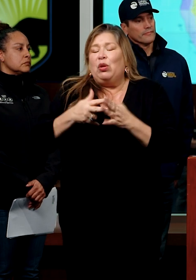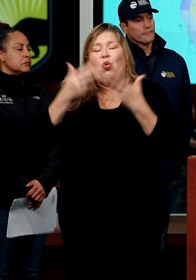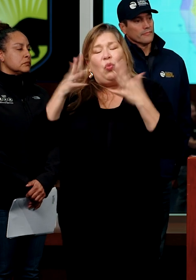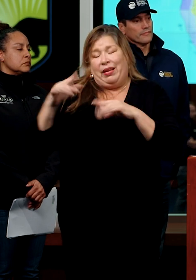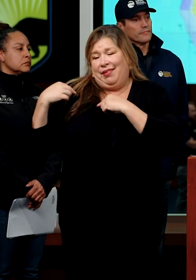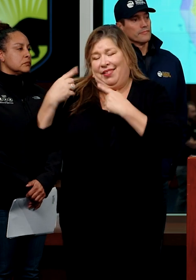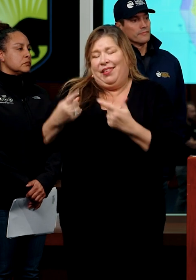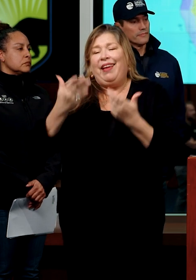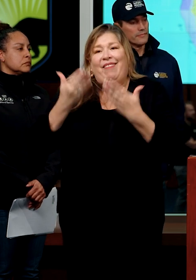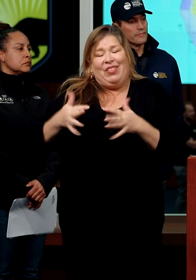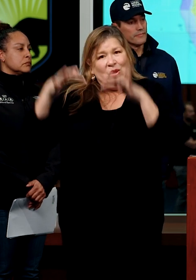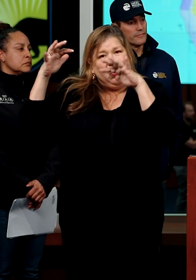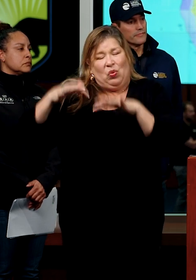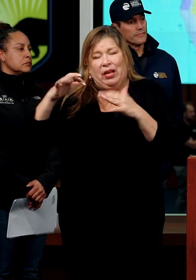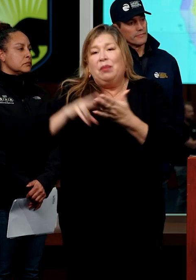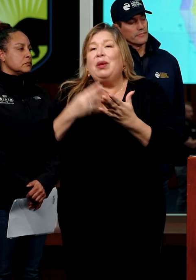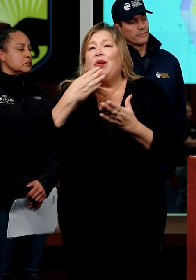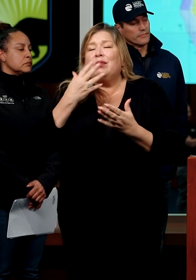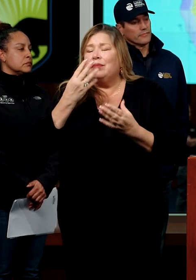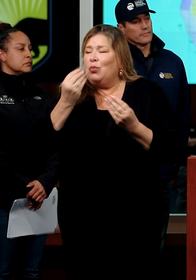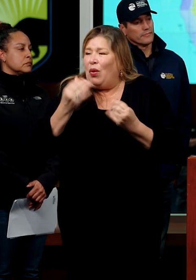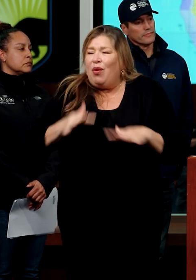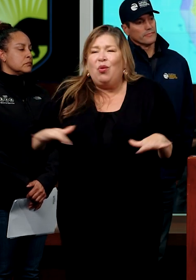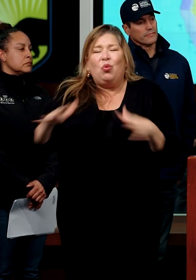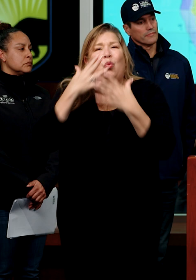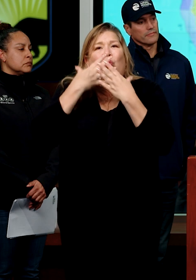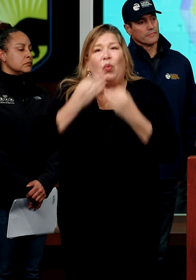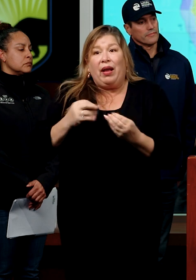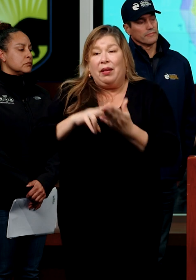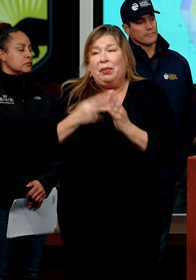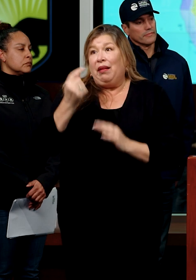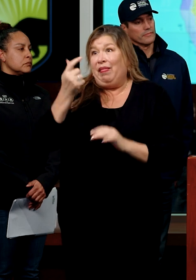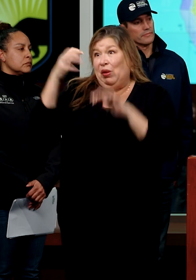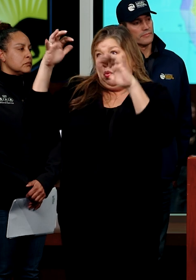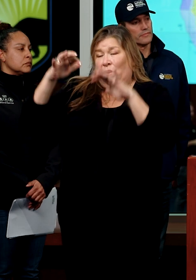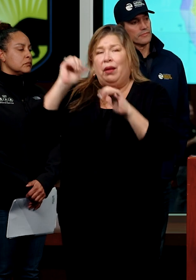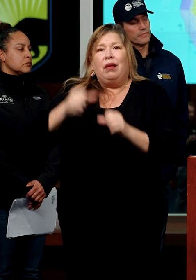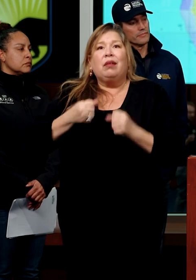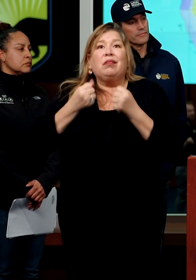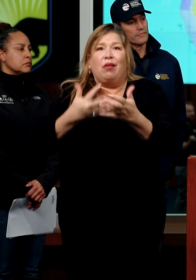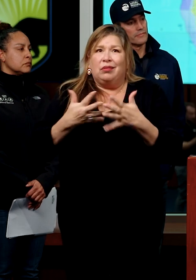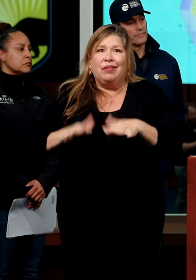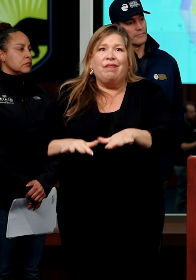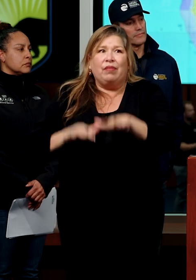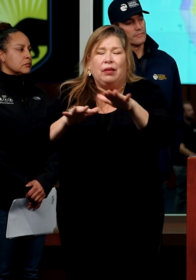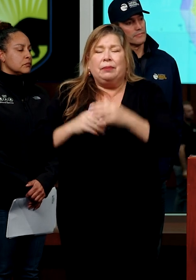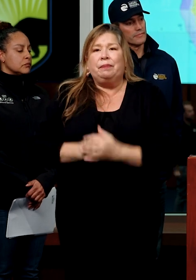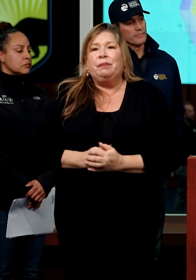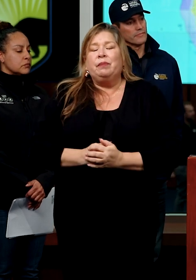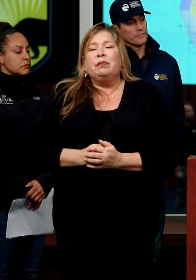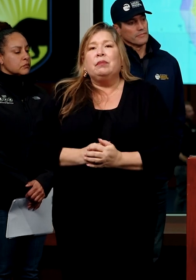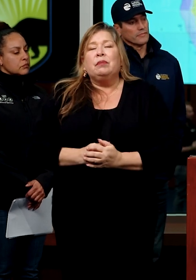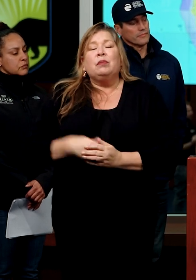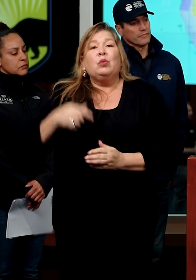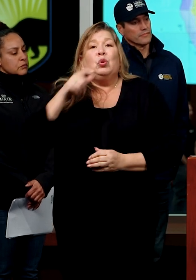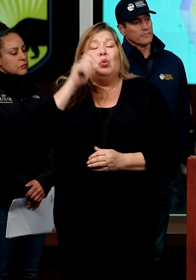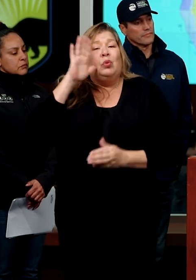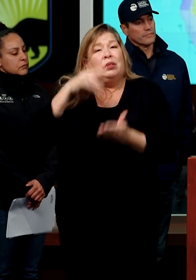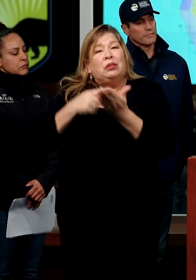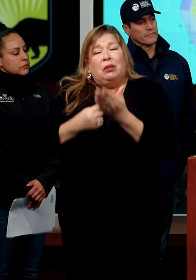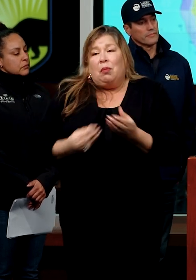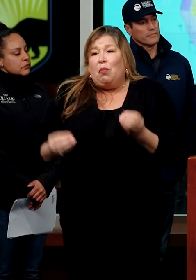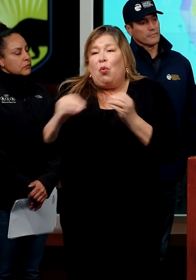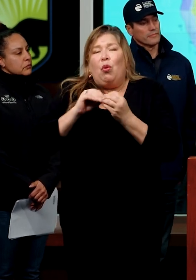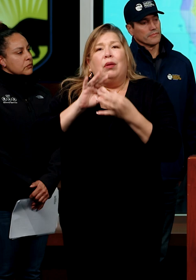produce significant flooding impacts. And to talk a little bit more about the state's approach to impacts and support to our local